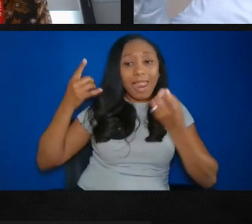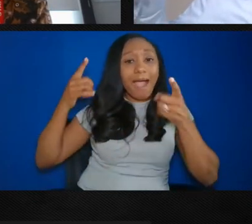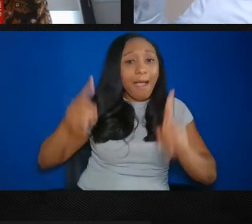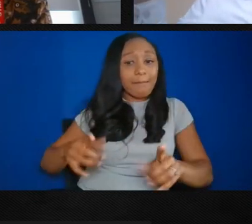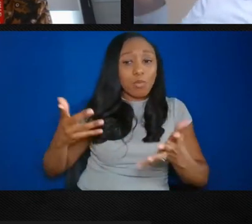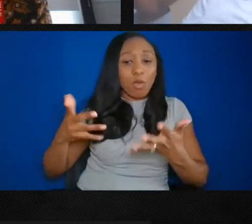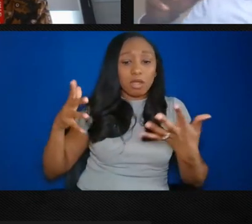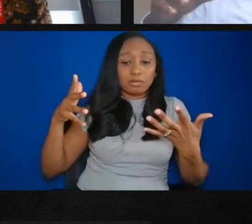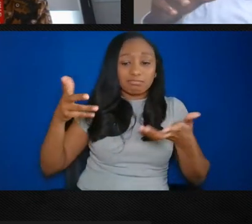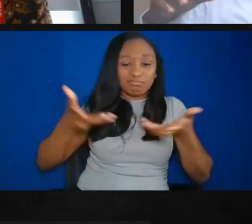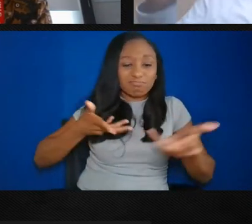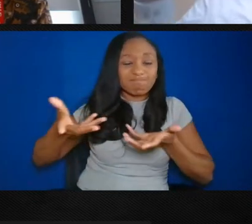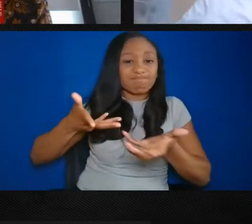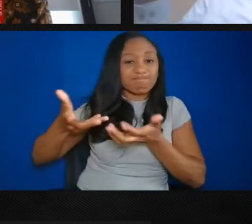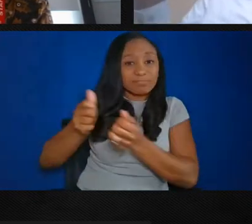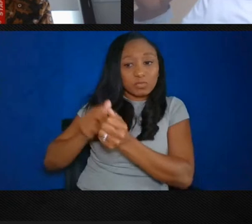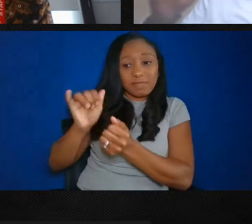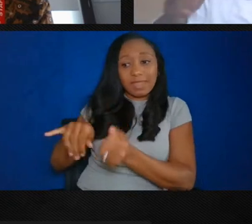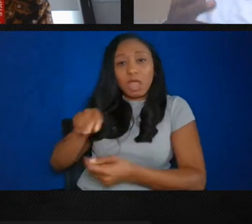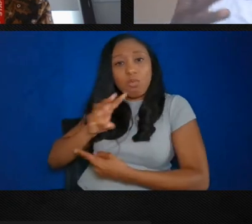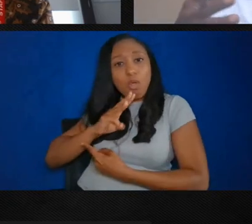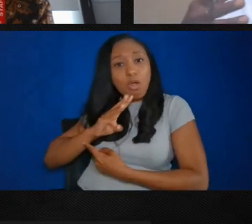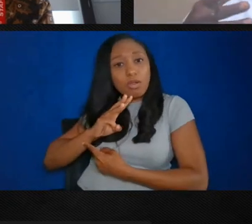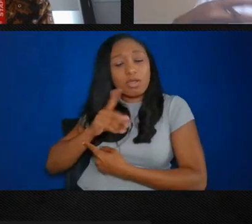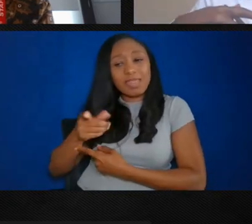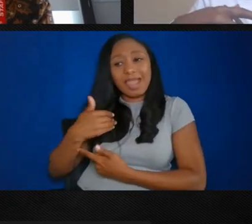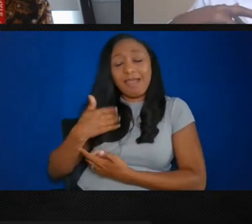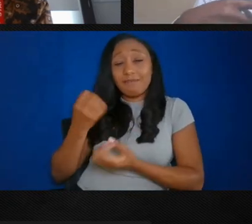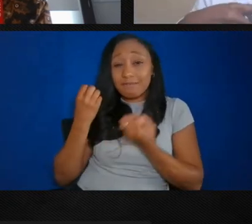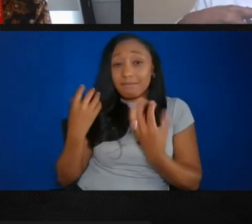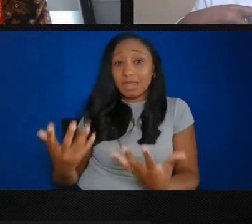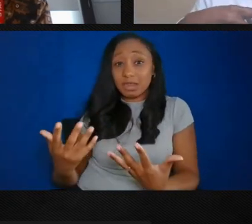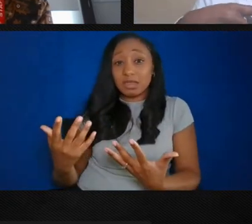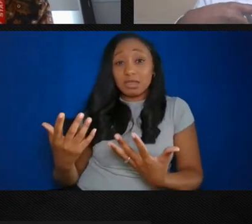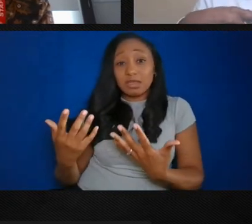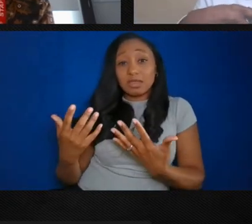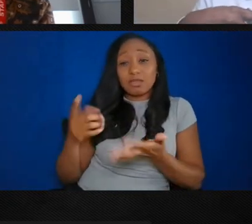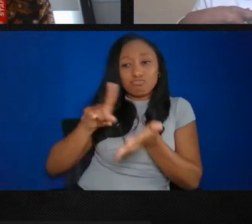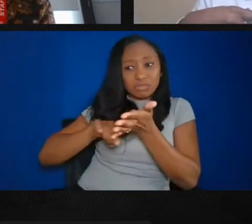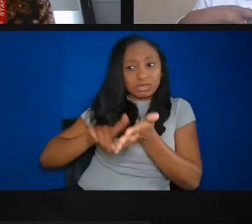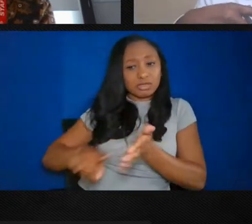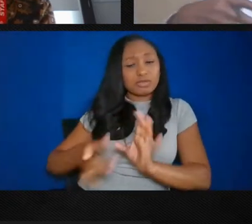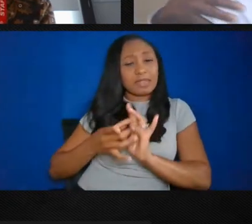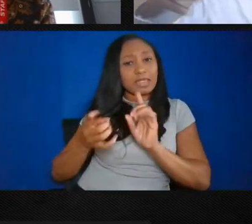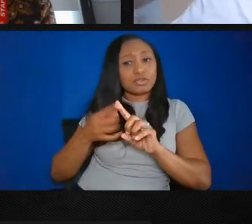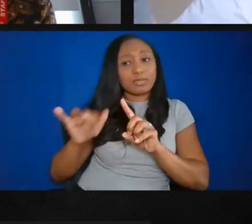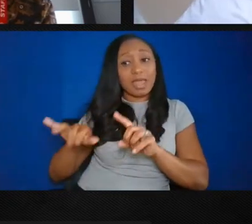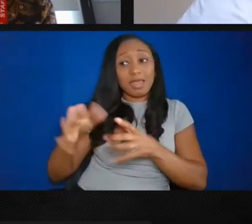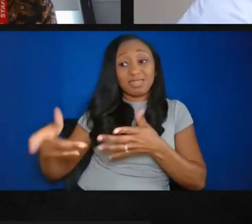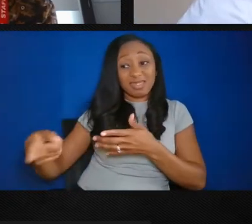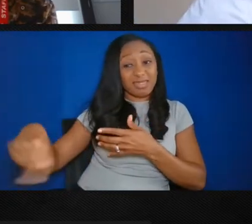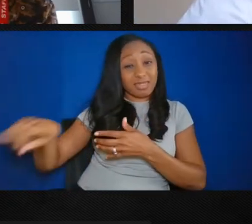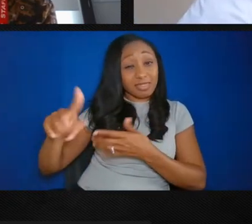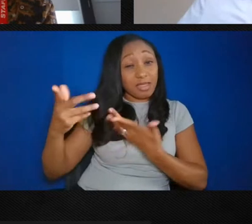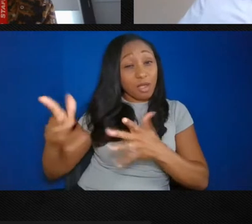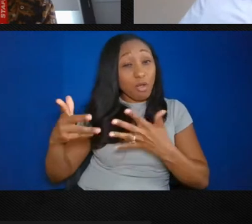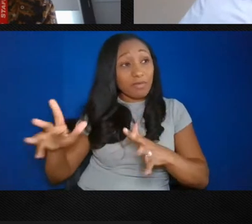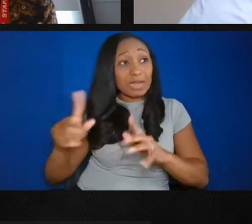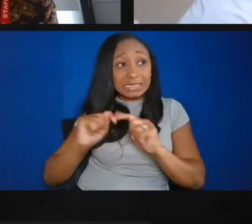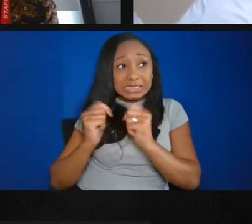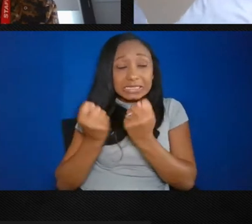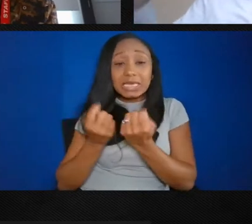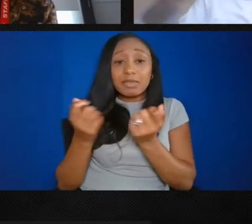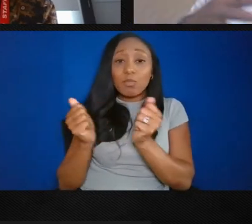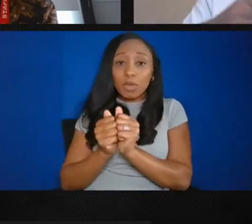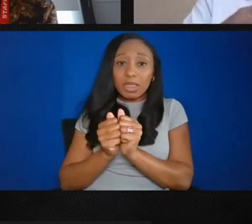Science Foundation, the Packard Foundation, but they also teamed with Blacks of the Chesapeake to merge African